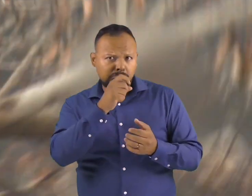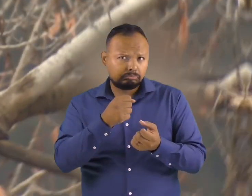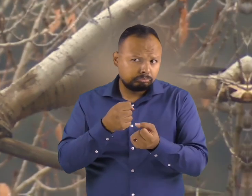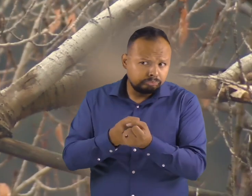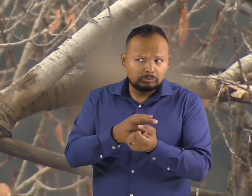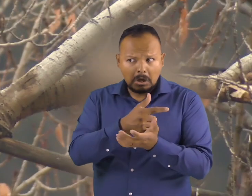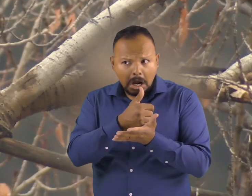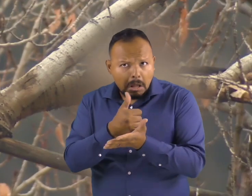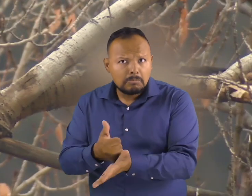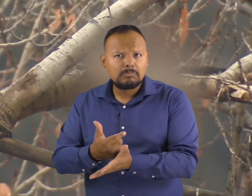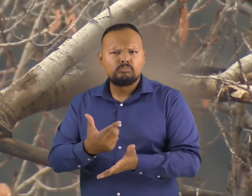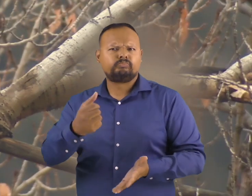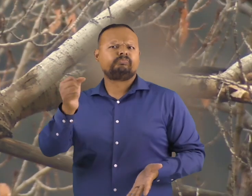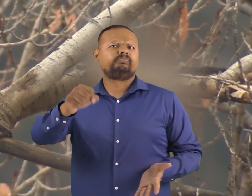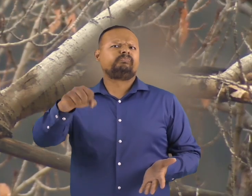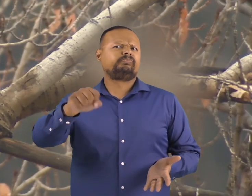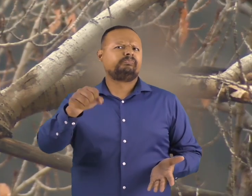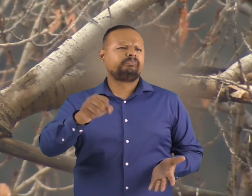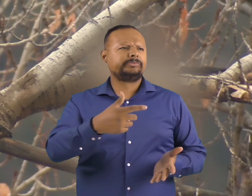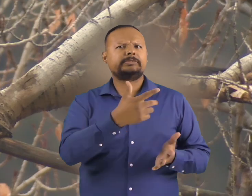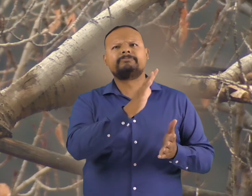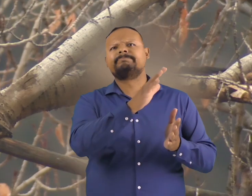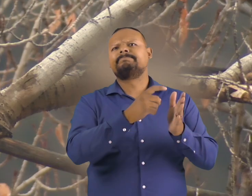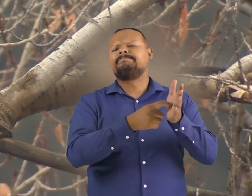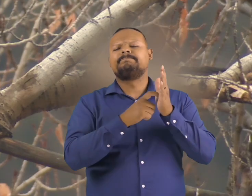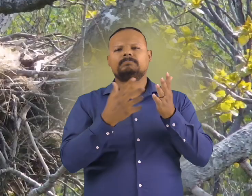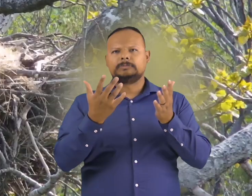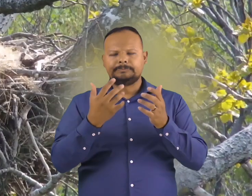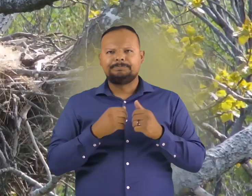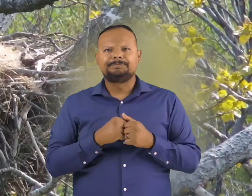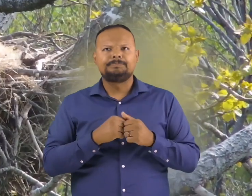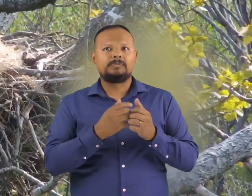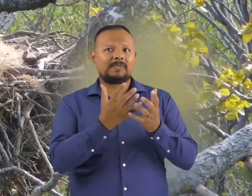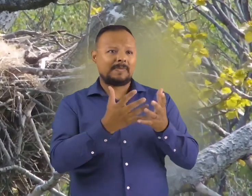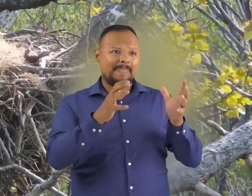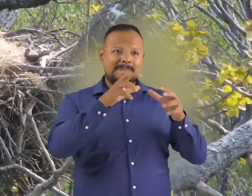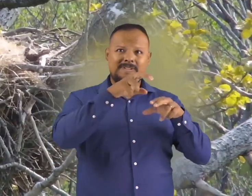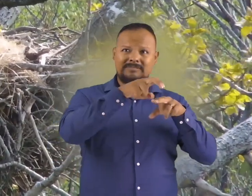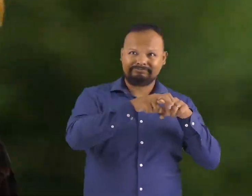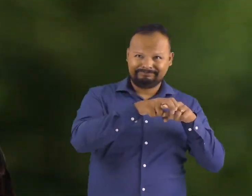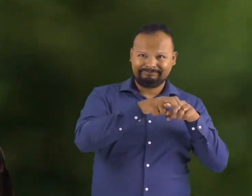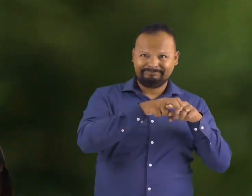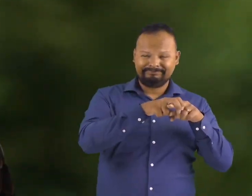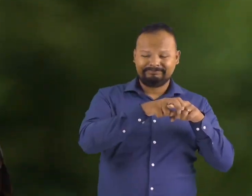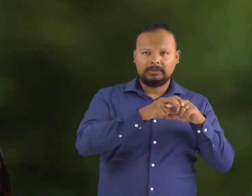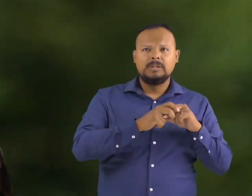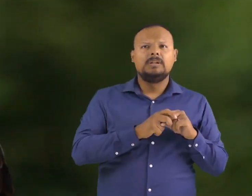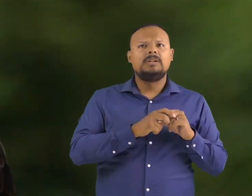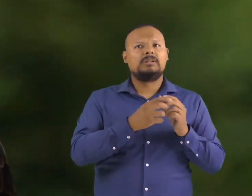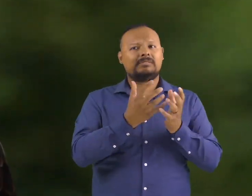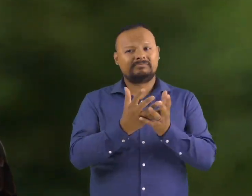American Eagles require a perching area, a nesting site, and a good food base.